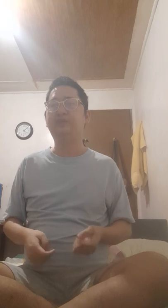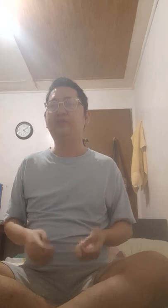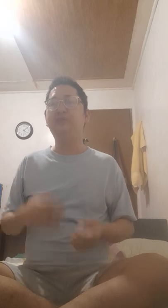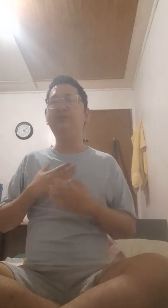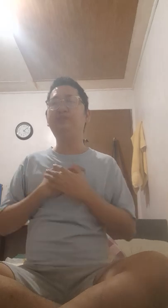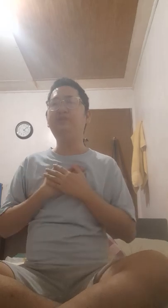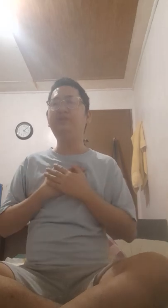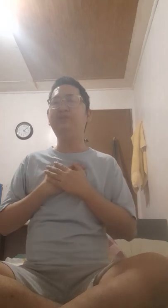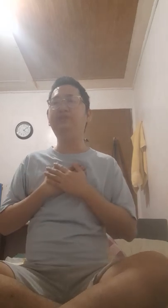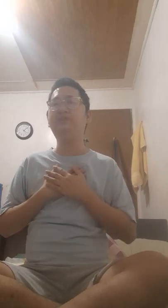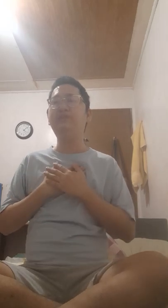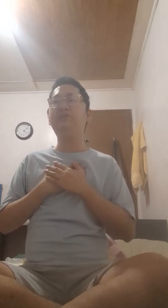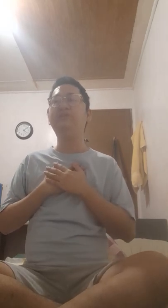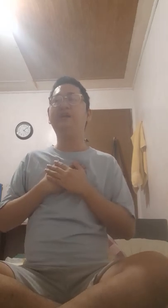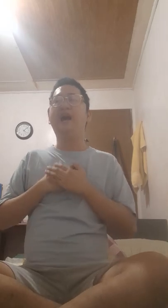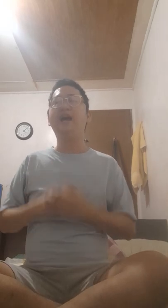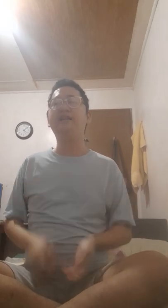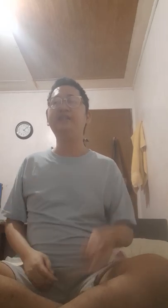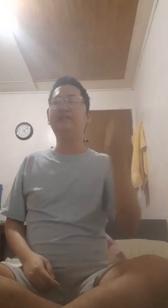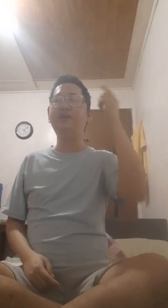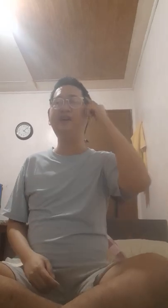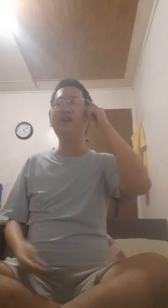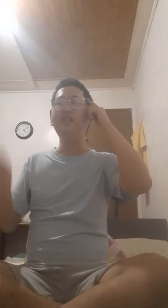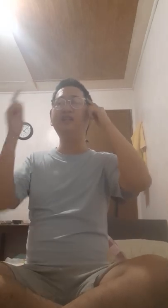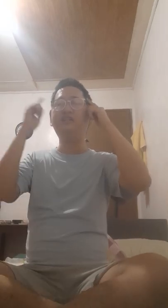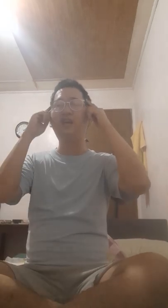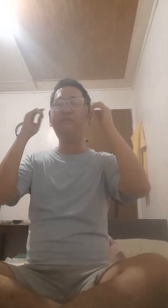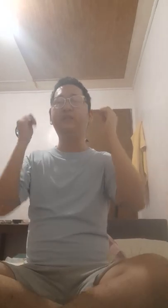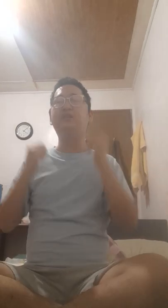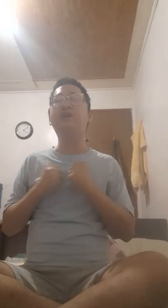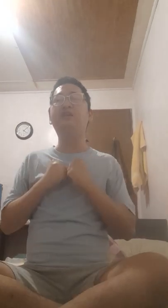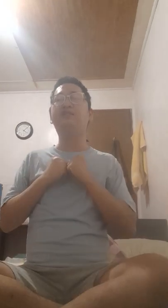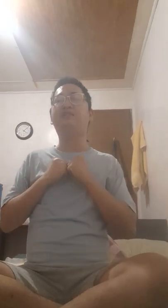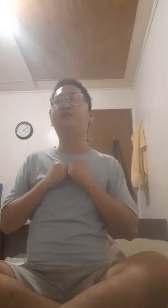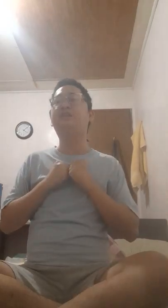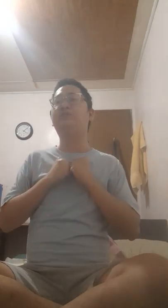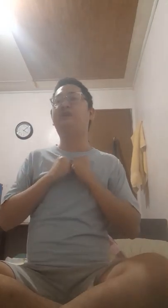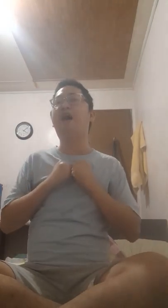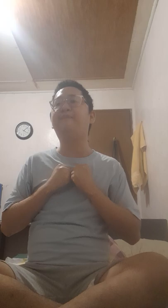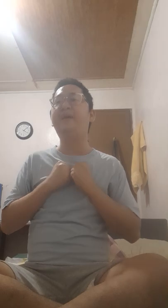Oh, I just know that something good is going to happen